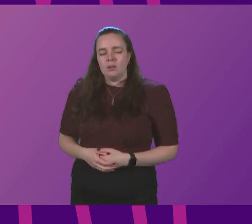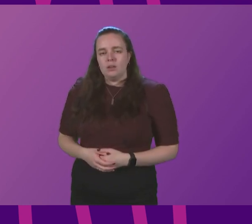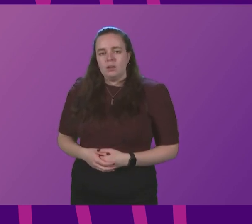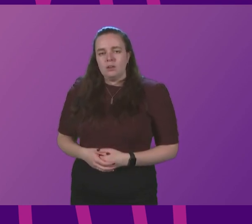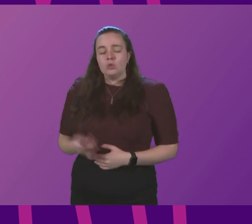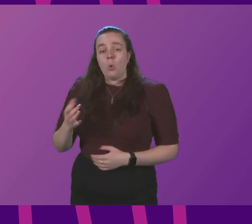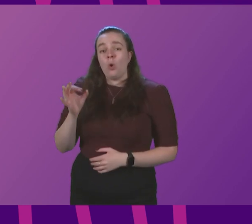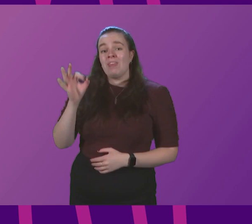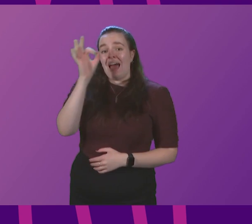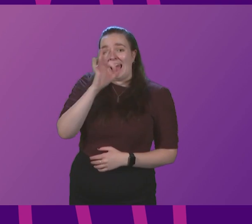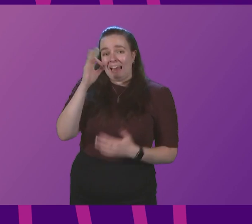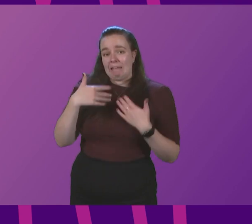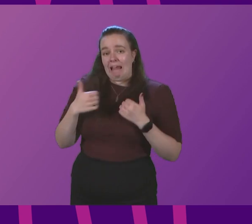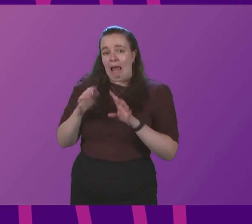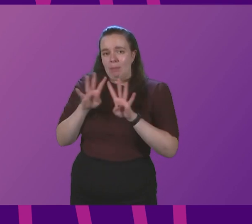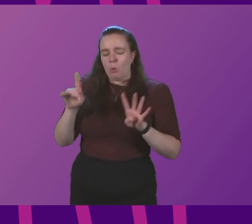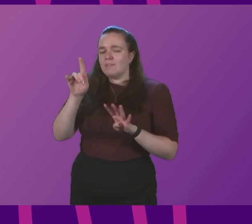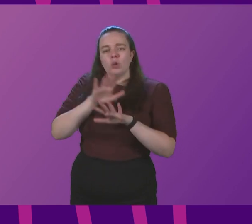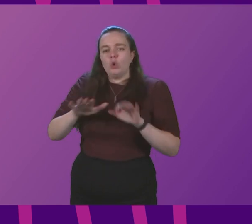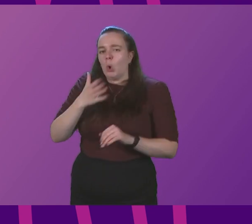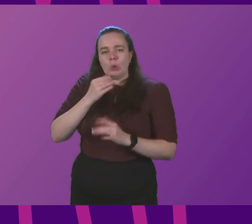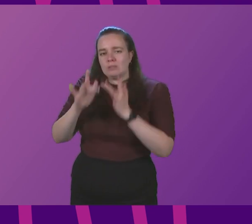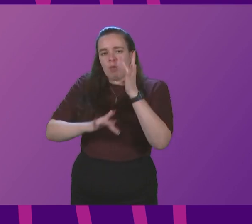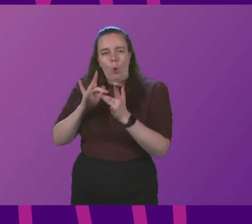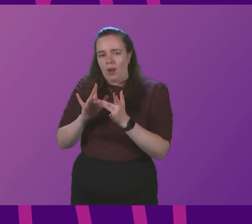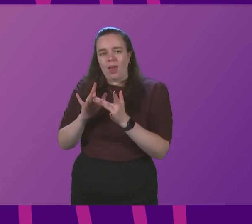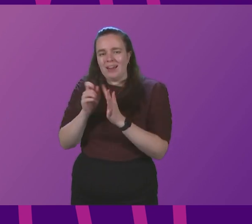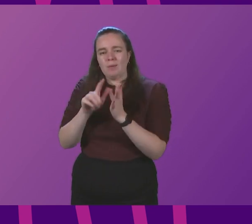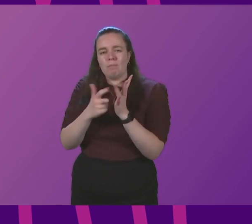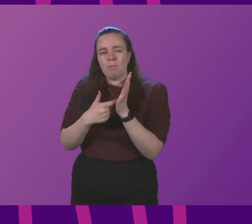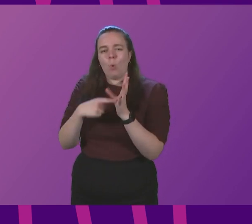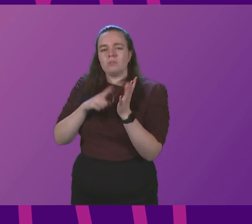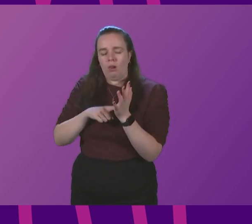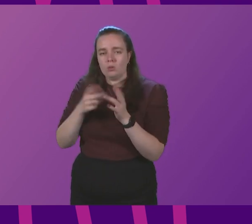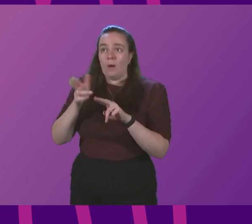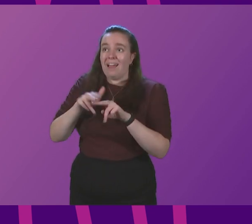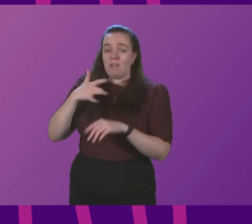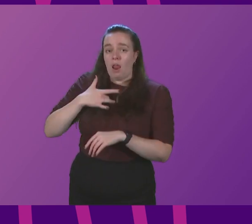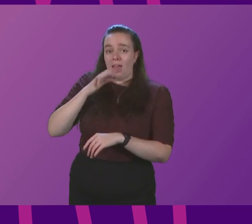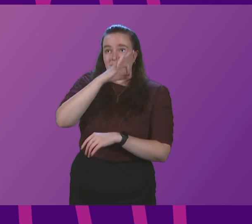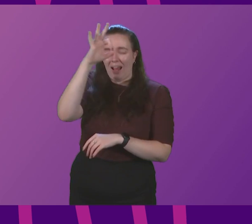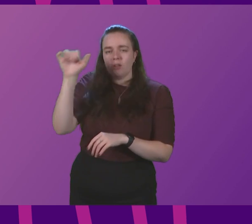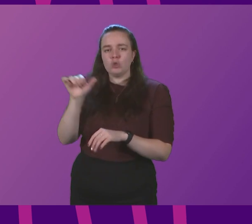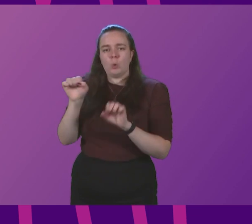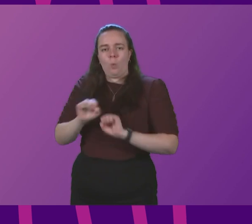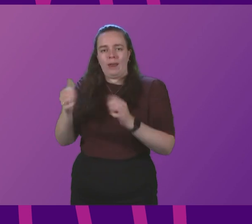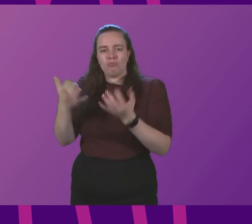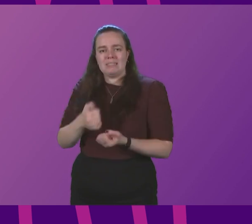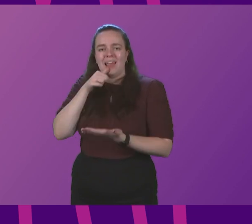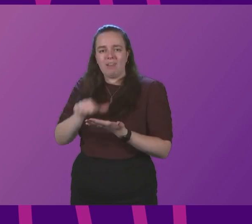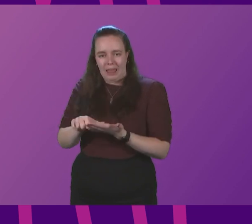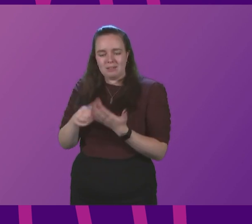The Island Health Boards are not using the online portal, so people living in Island should wait for the letter with the appointment for